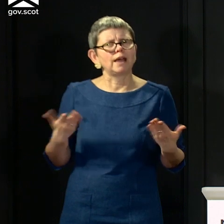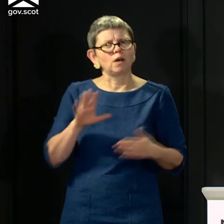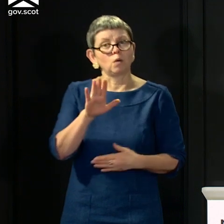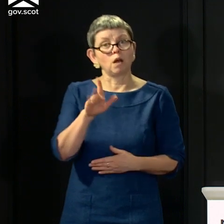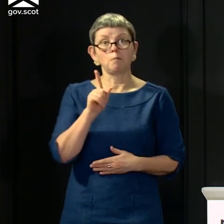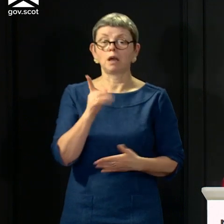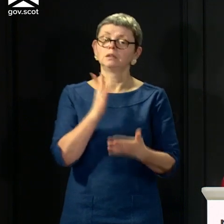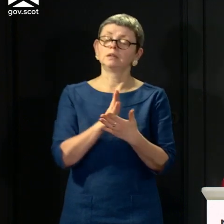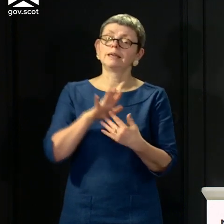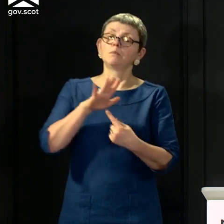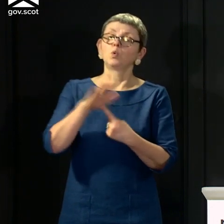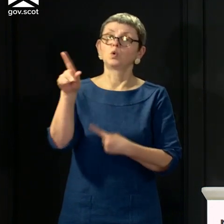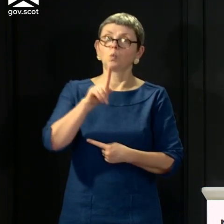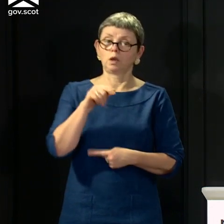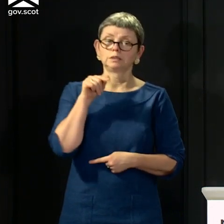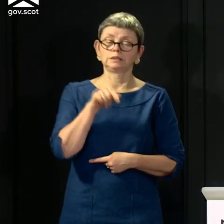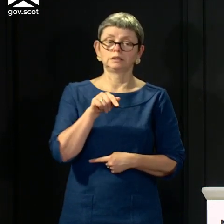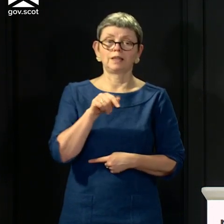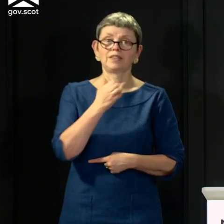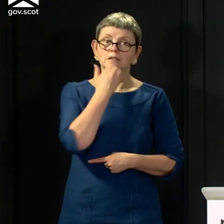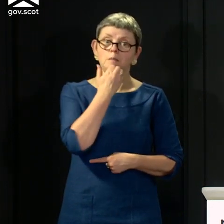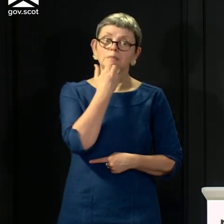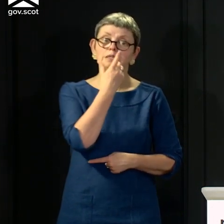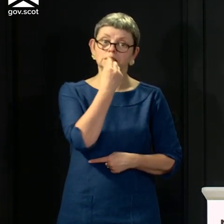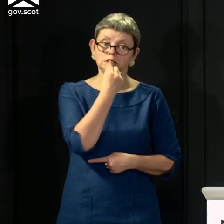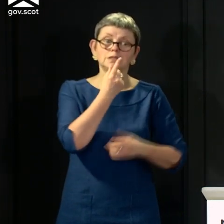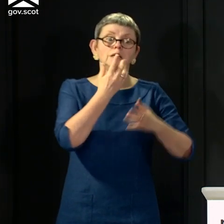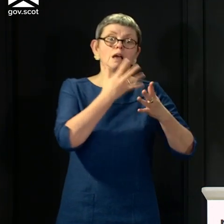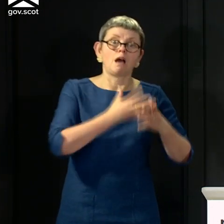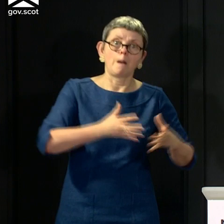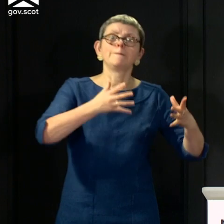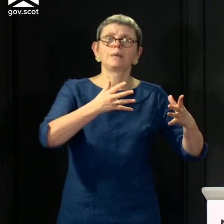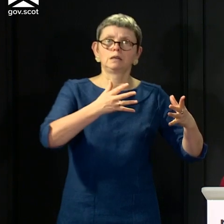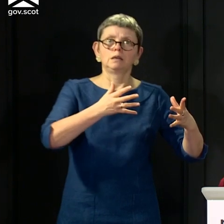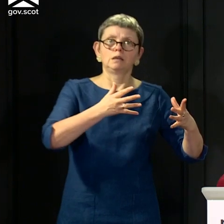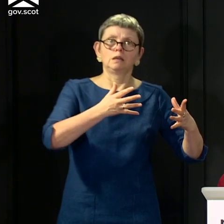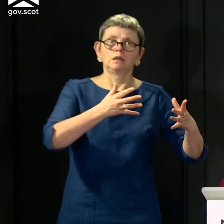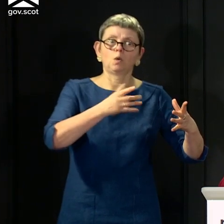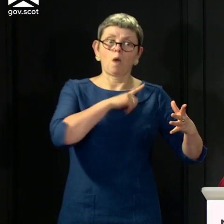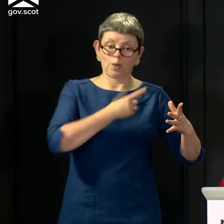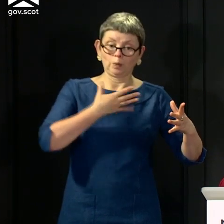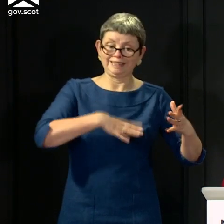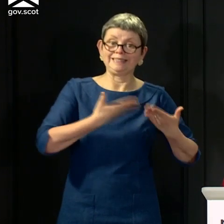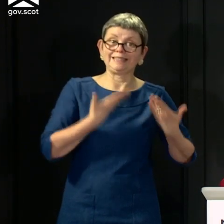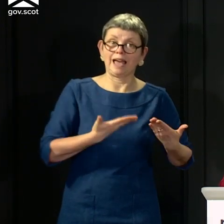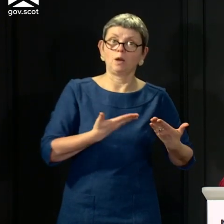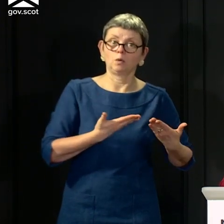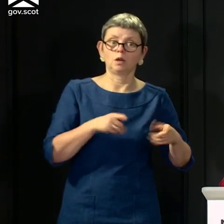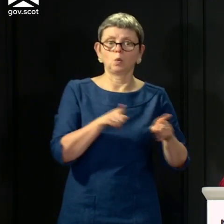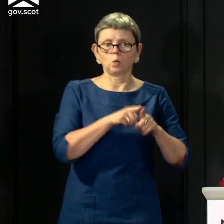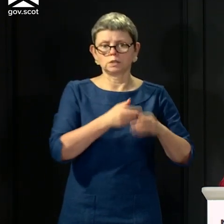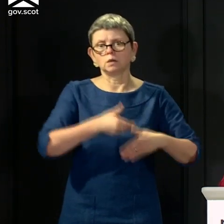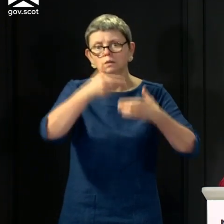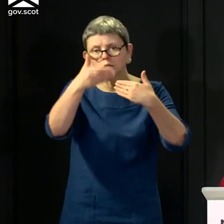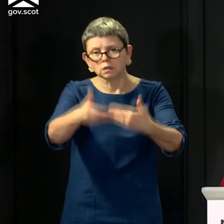we're building the capacity that is right for the testing that we need to do for clinical reasons now, and crucially, as we move into test,